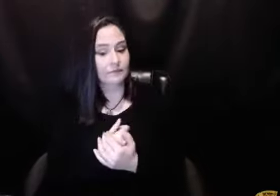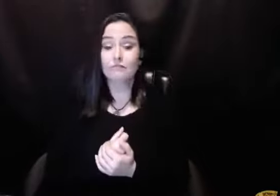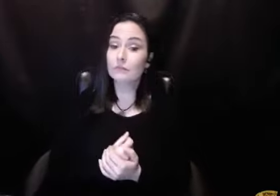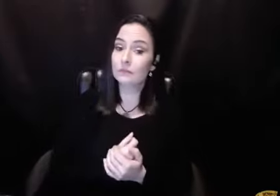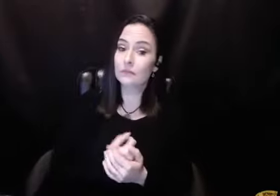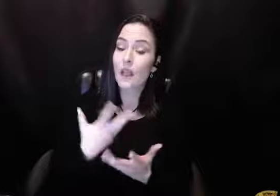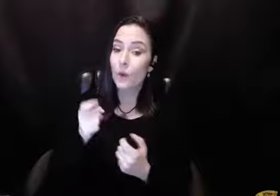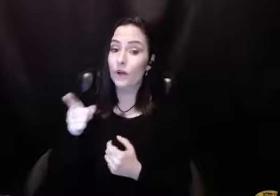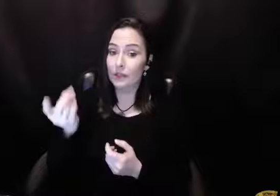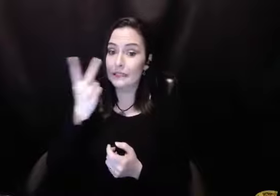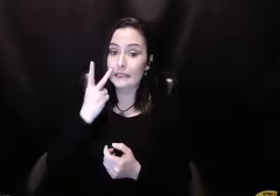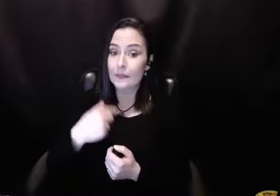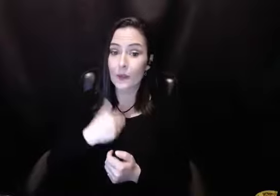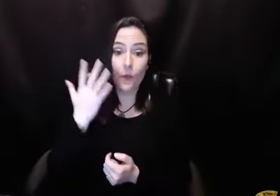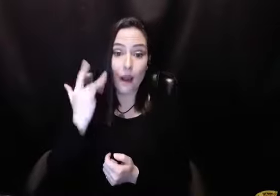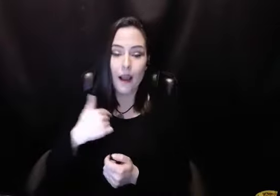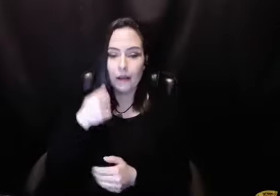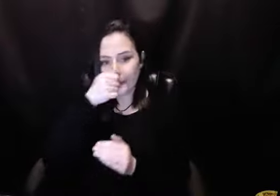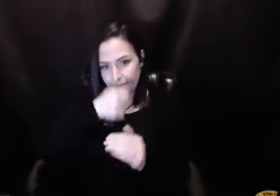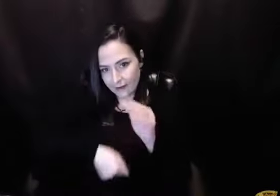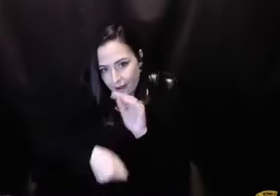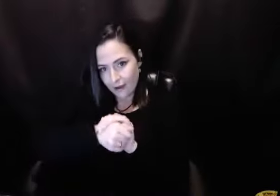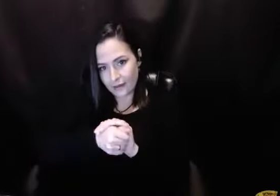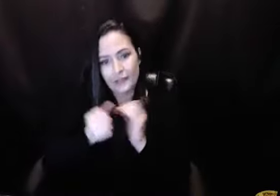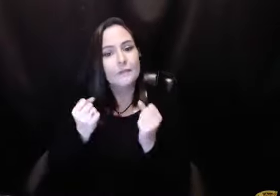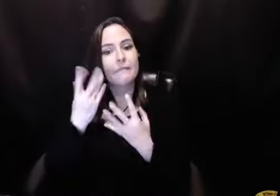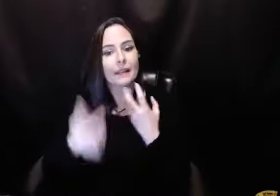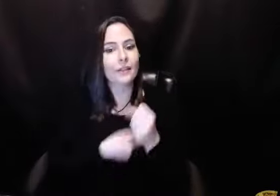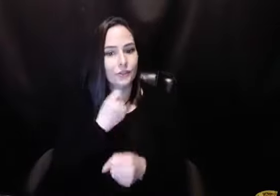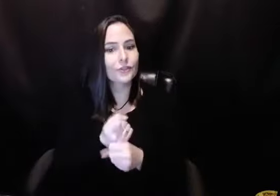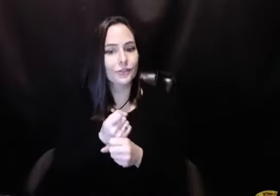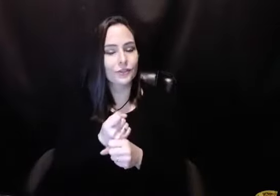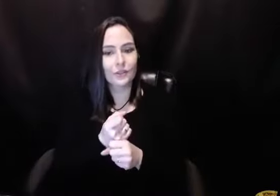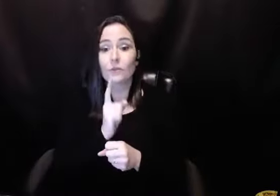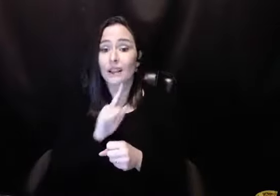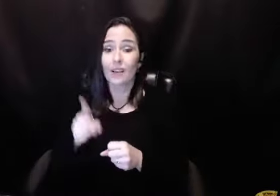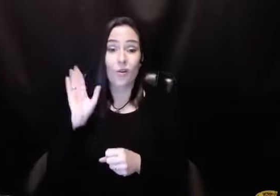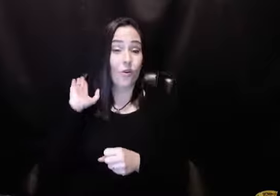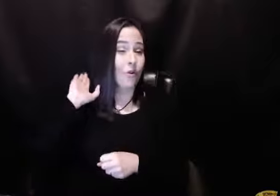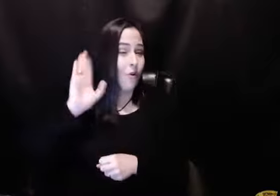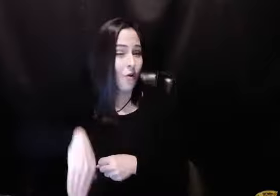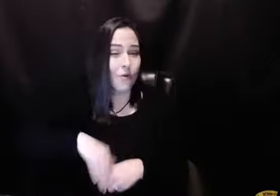to see him. And why did you want me to see you? I wanted him to see me because I'd been hiding for so long.